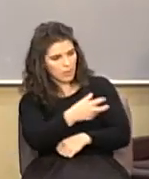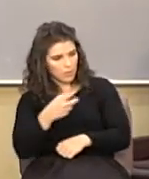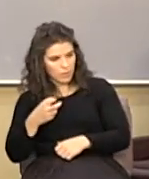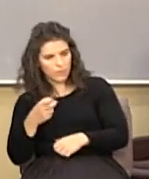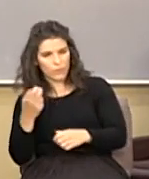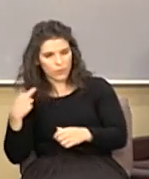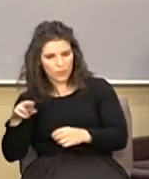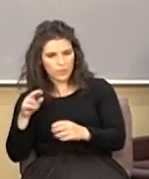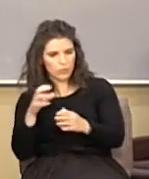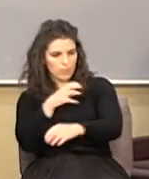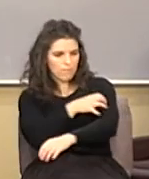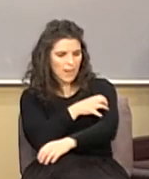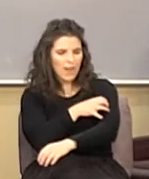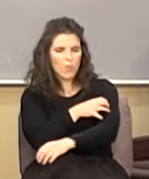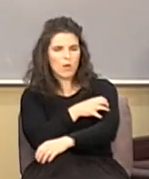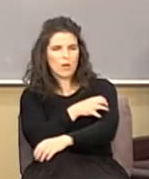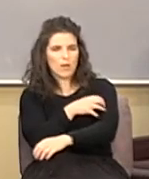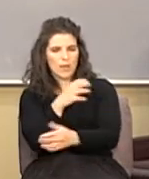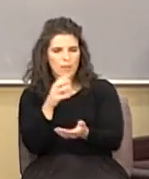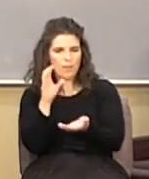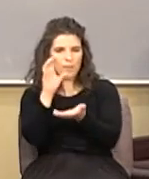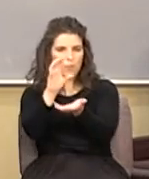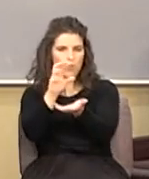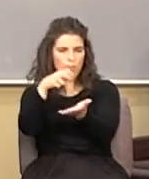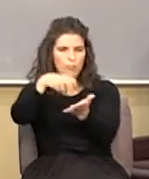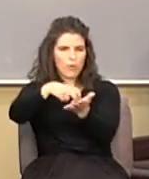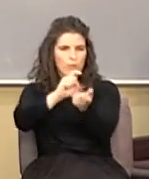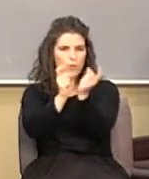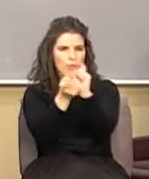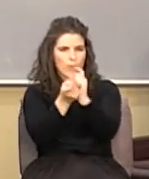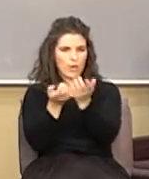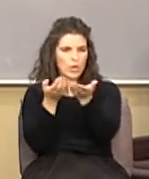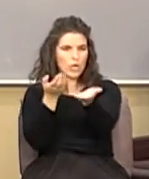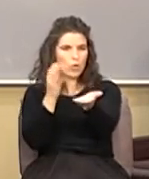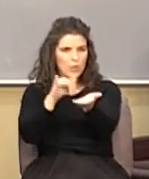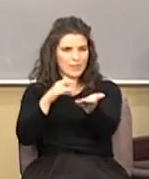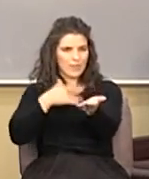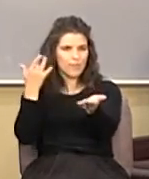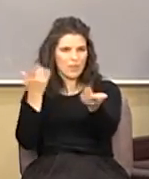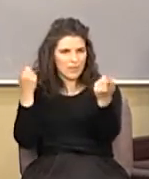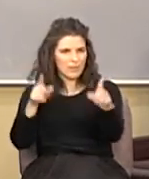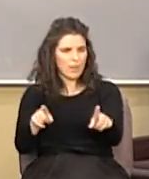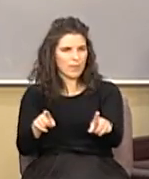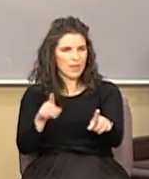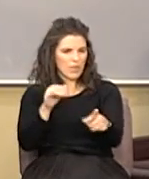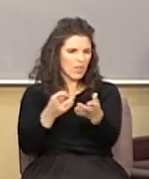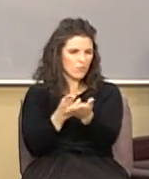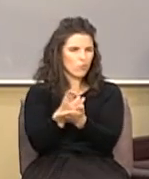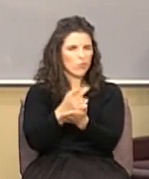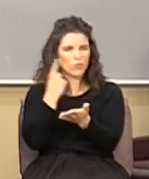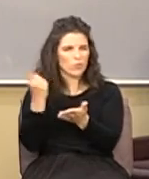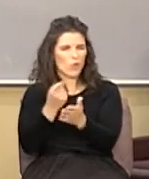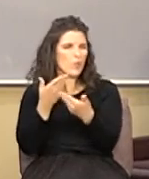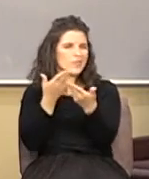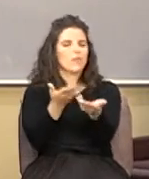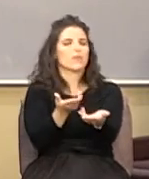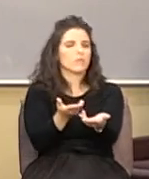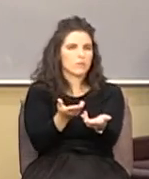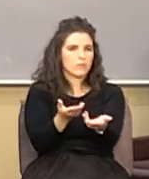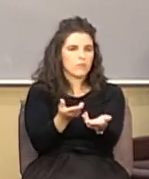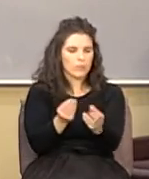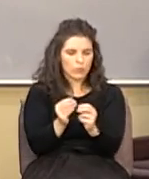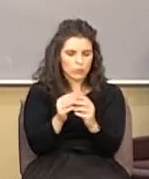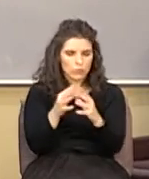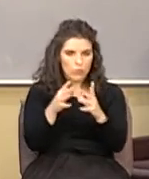religious power and clout, and put it on the front burner. And yet that truth was always there, and it was